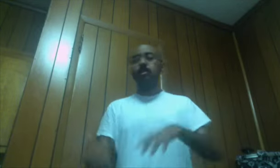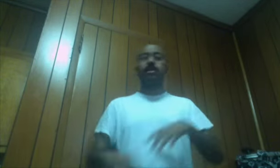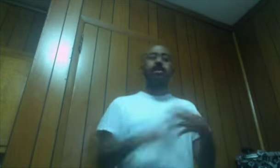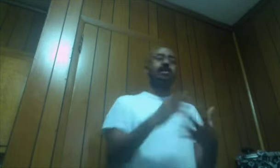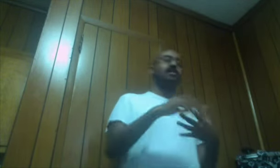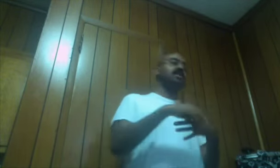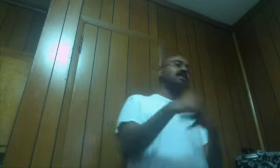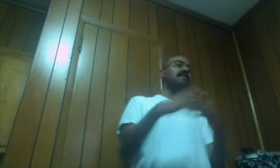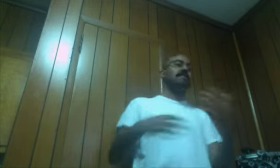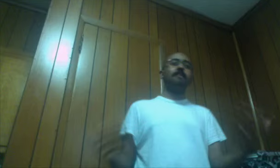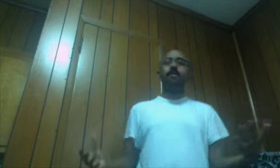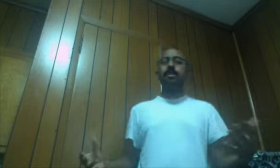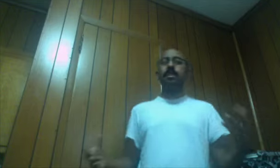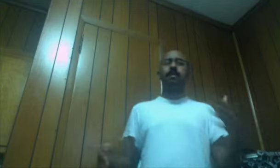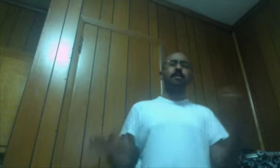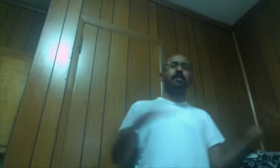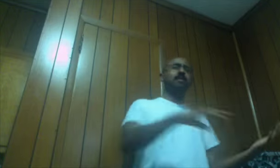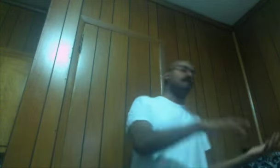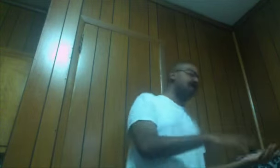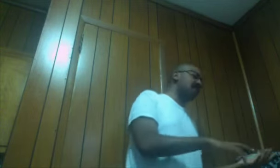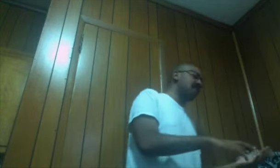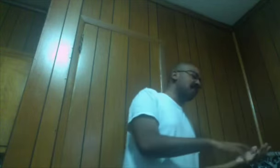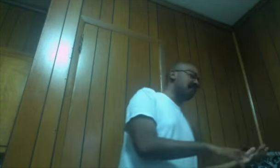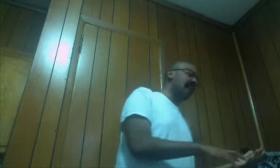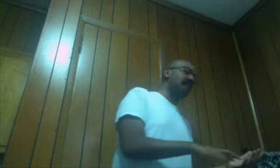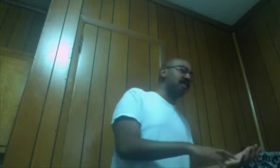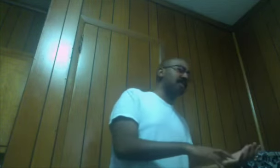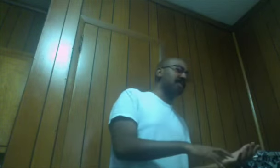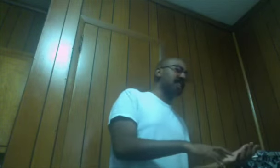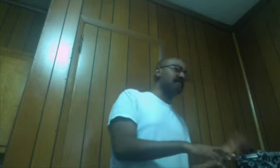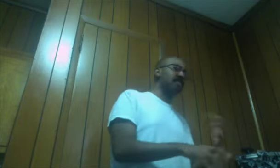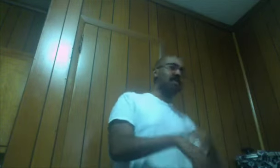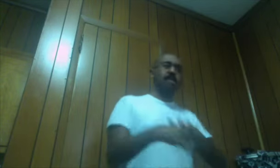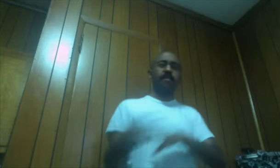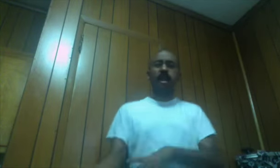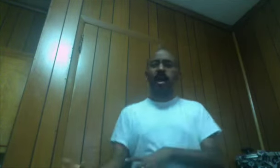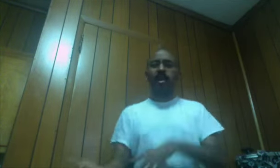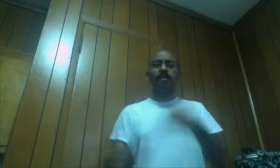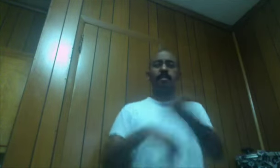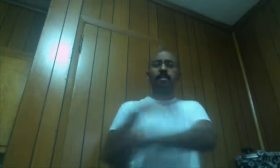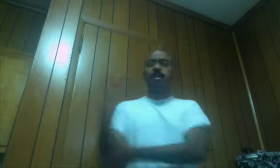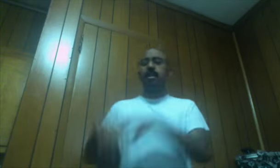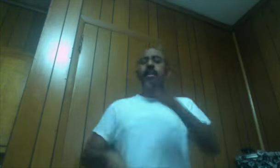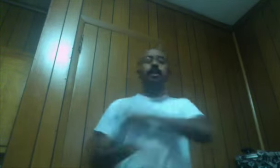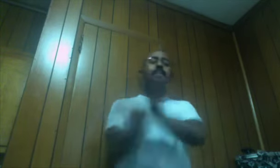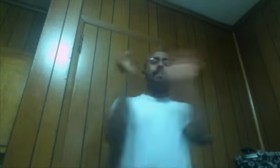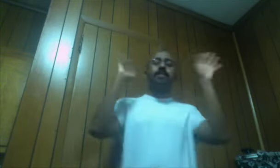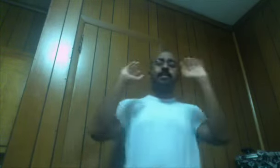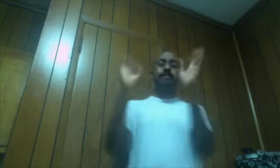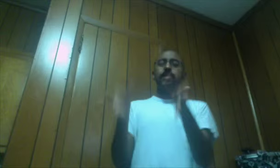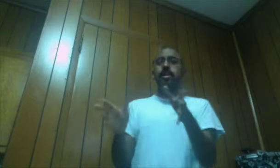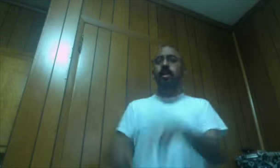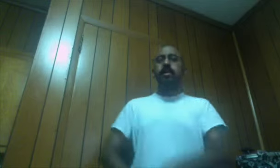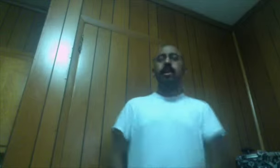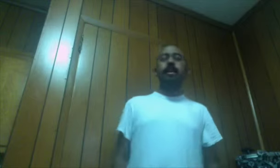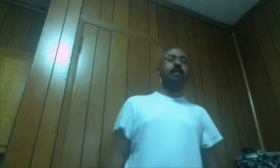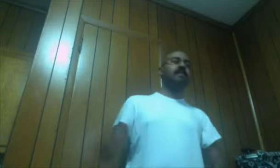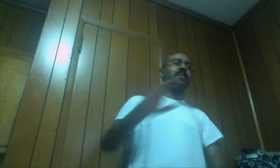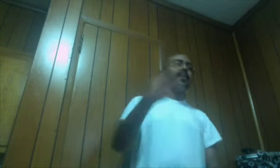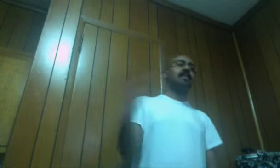the Sister Still Remembers Him Even Though Halfway Through The Chapter She Drogate Him It Was Some Bullshit At The End I Didn't Really Like The